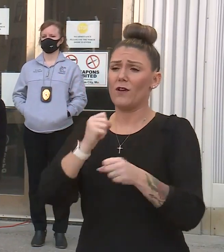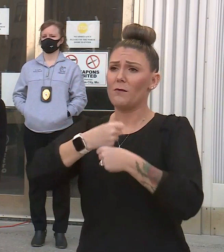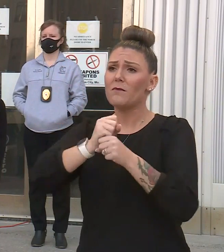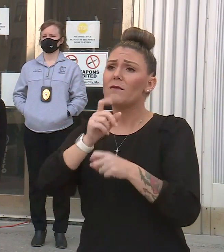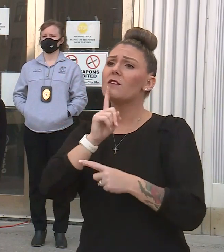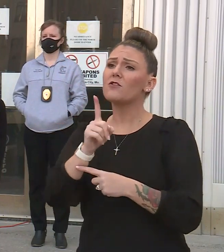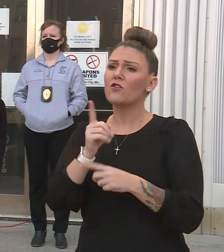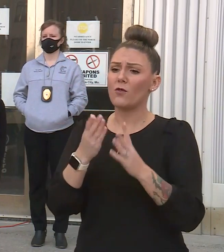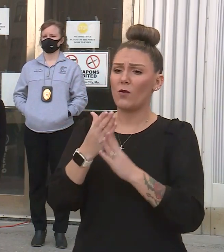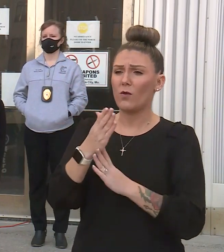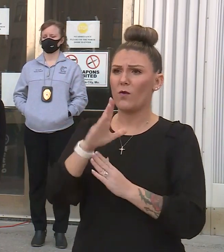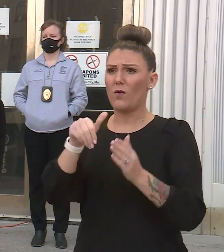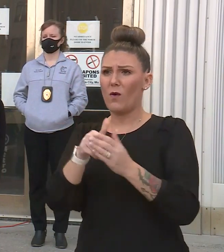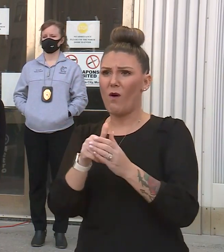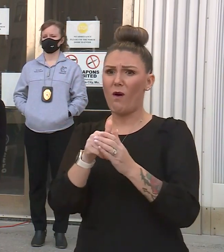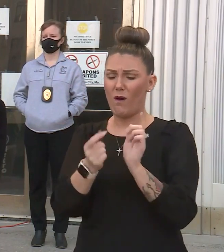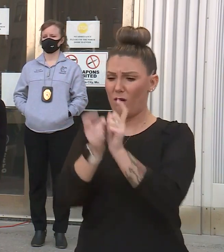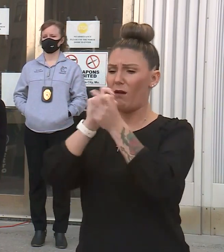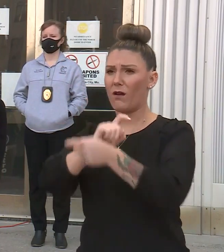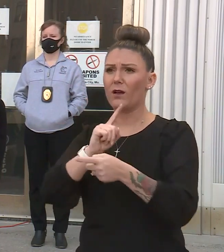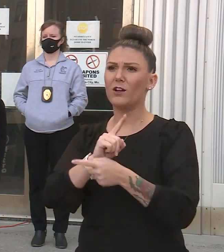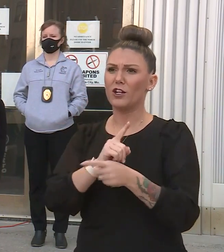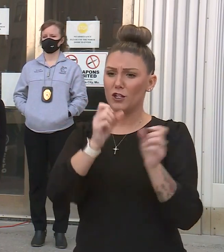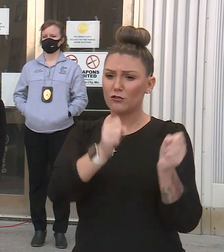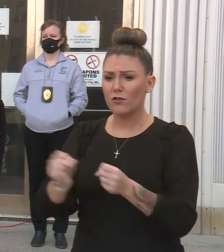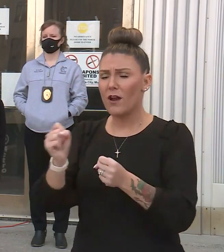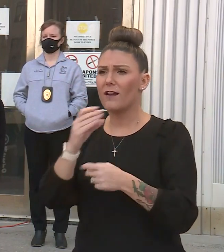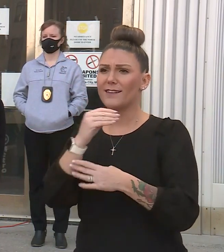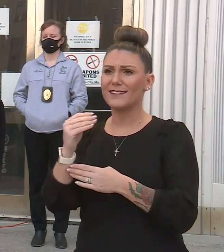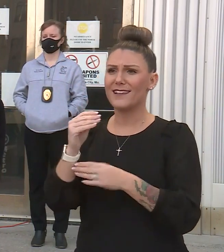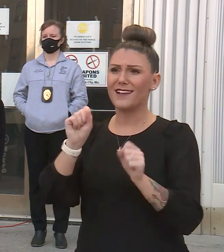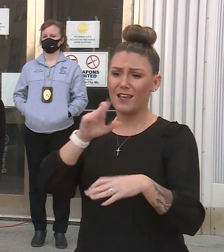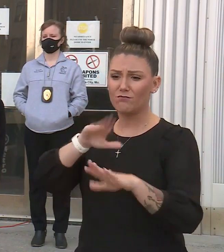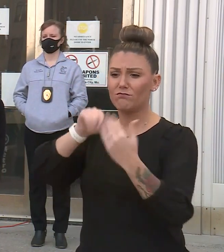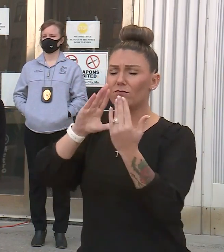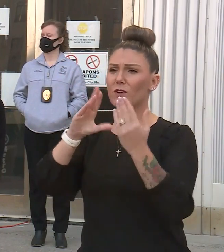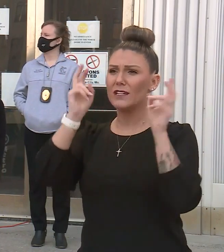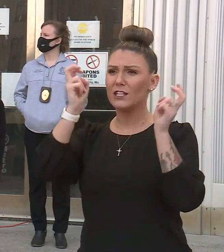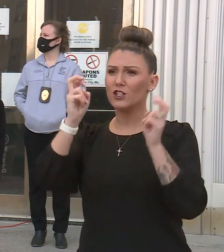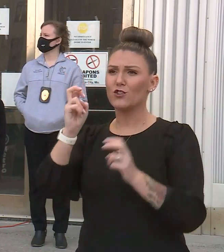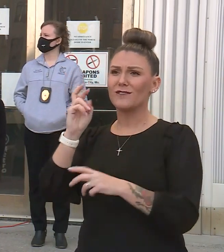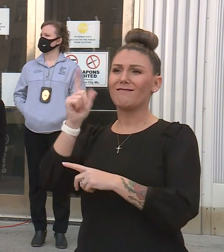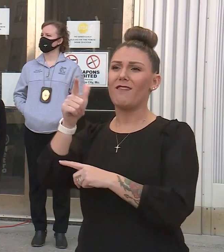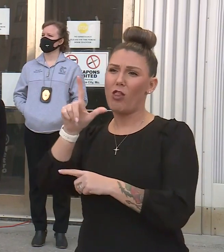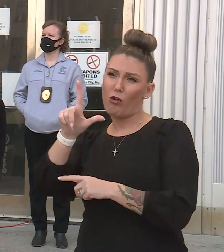that through the mitigation strategies that we're working on, we can actually address those issues long term.